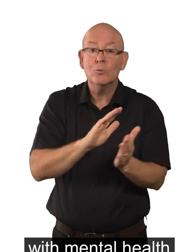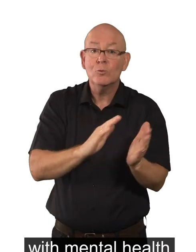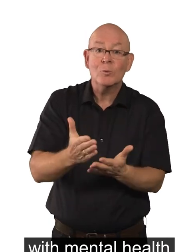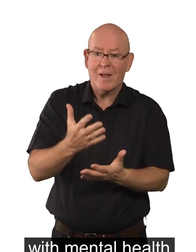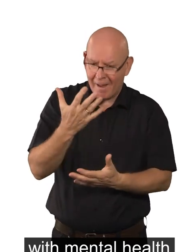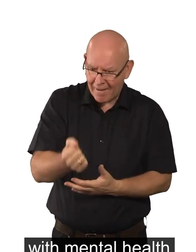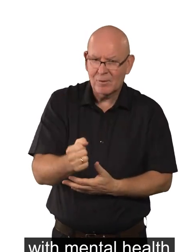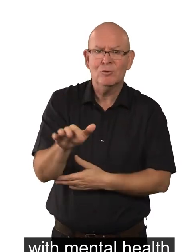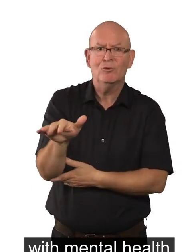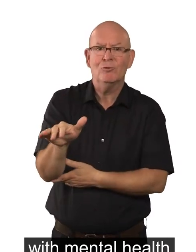conditions better.